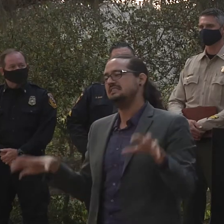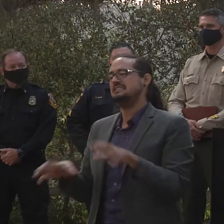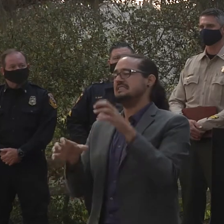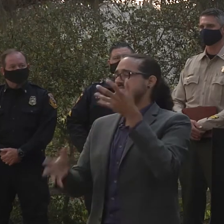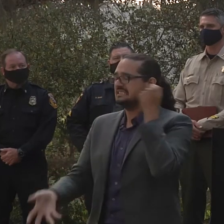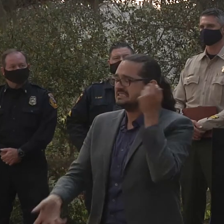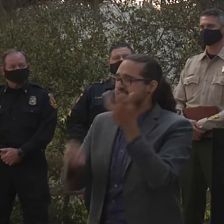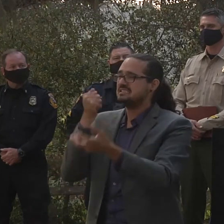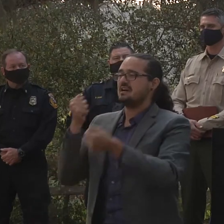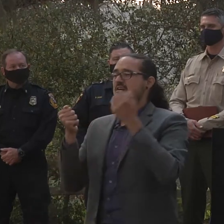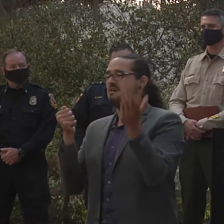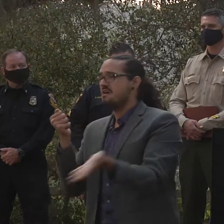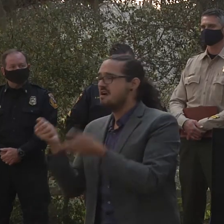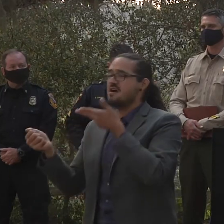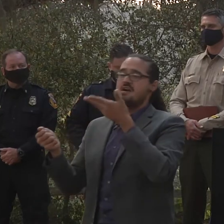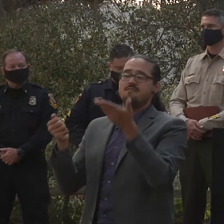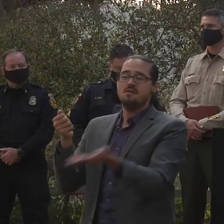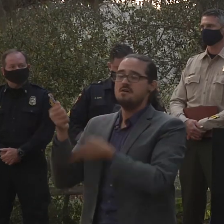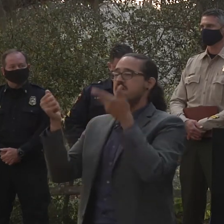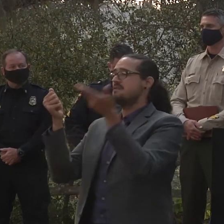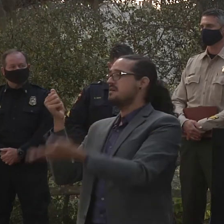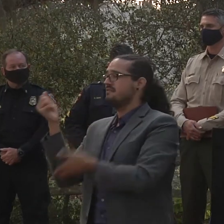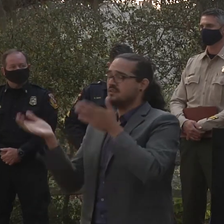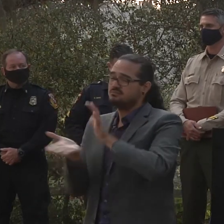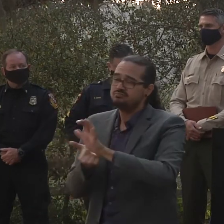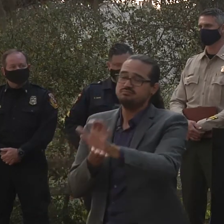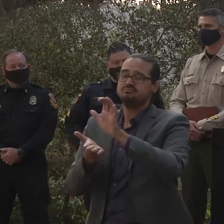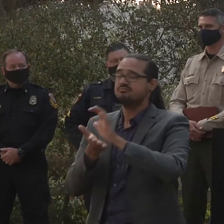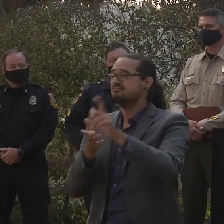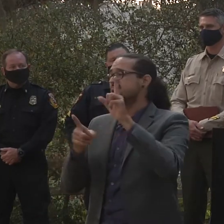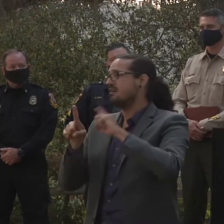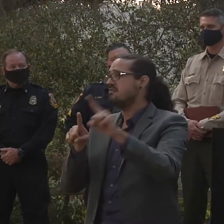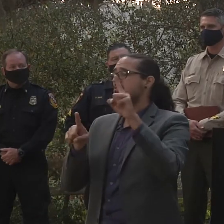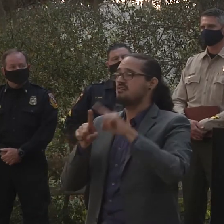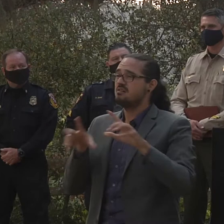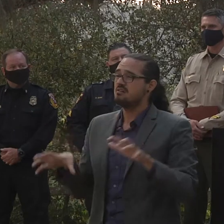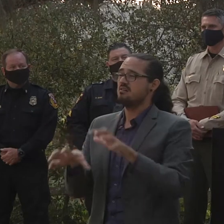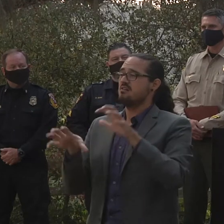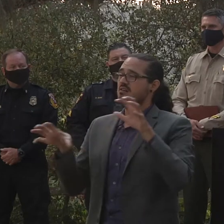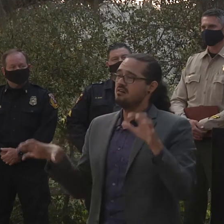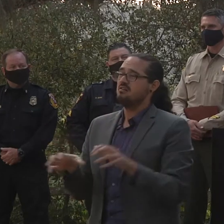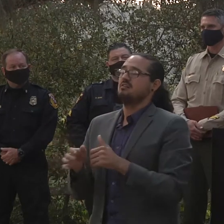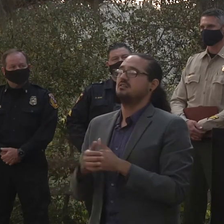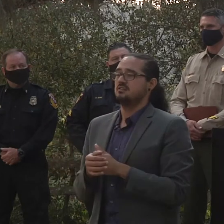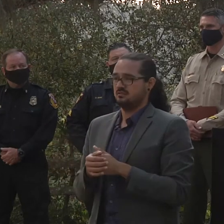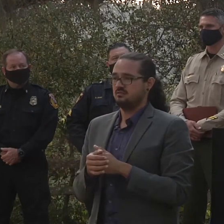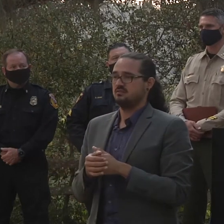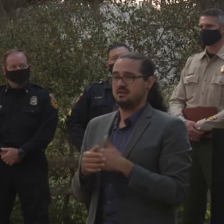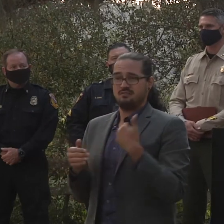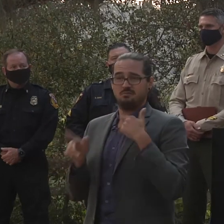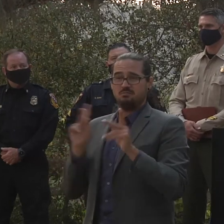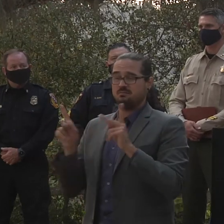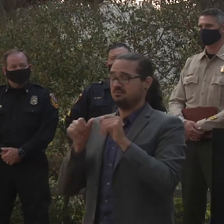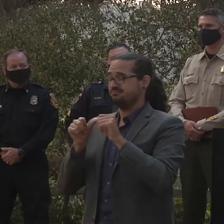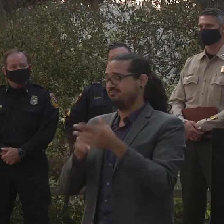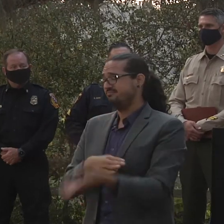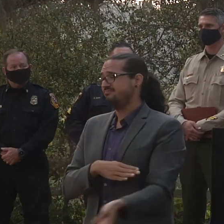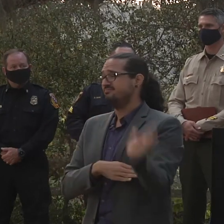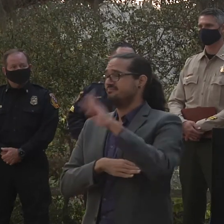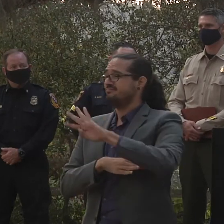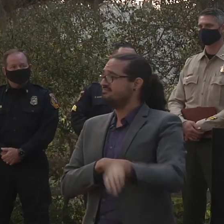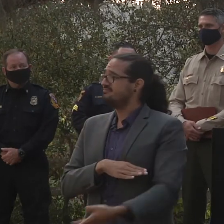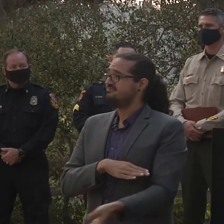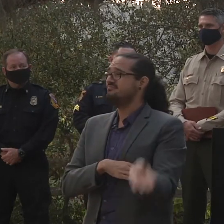quickly as possible the team is focused has dedicated an entire team for a 24 hour a day operation to work on repopulation and re